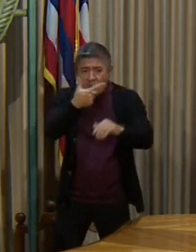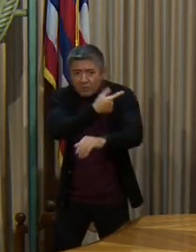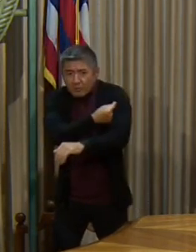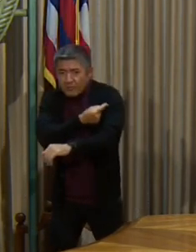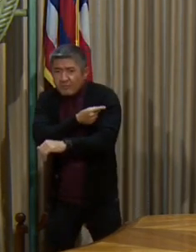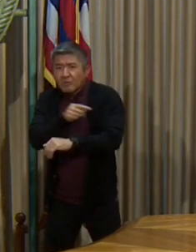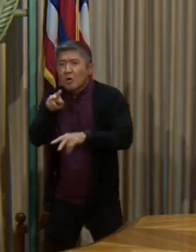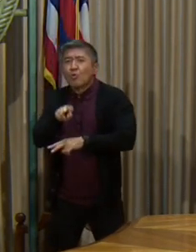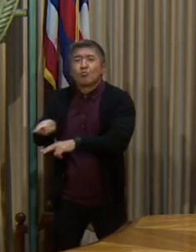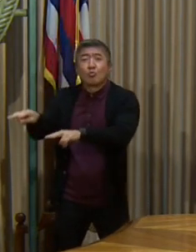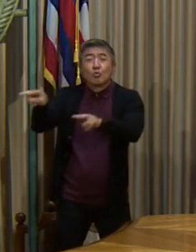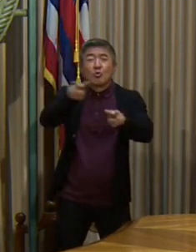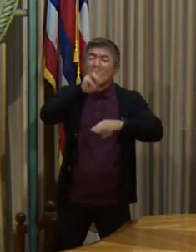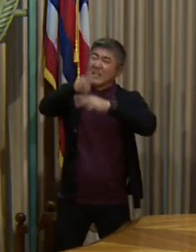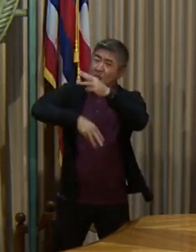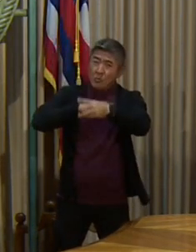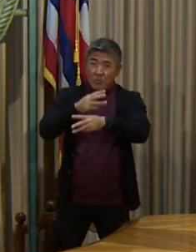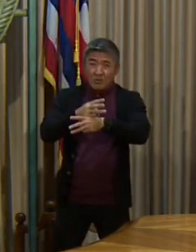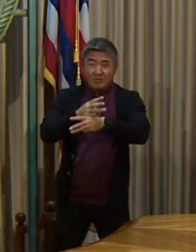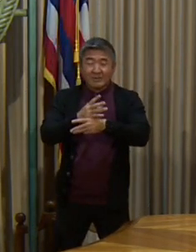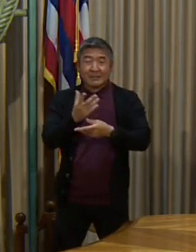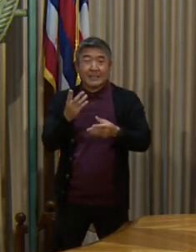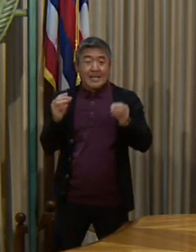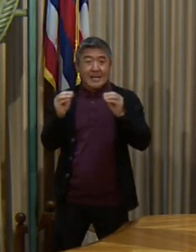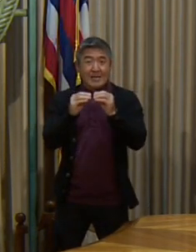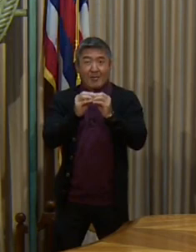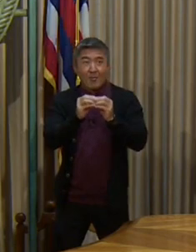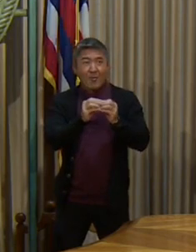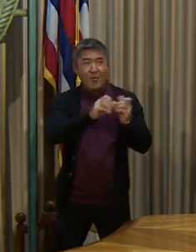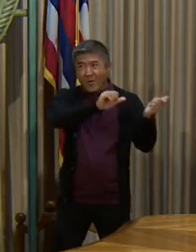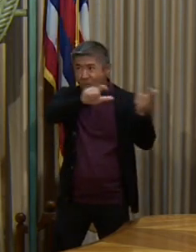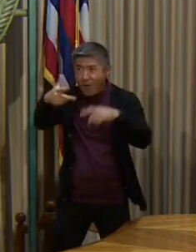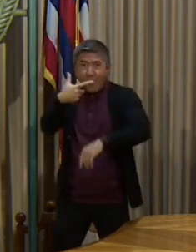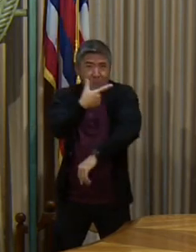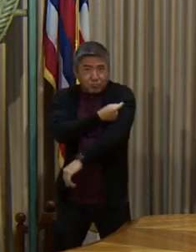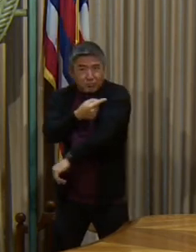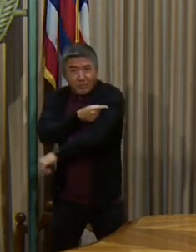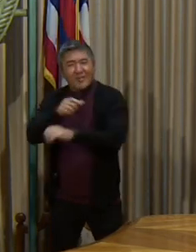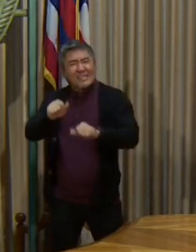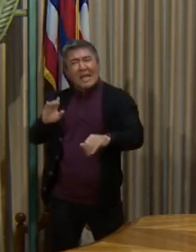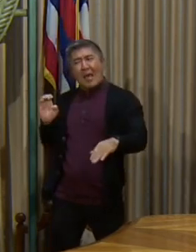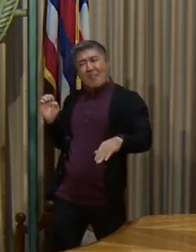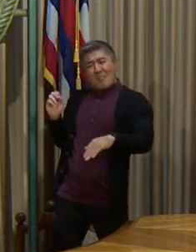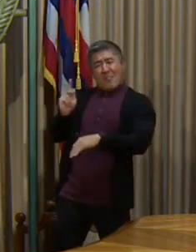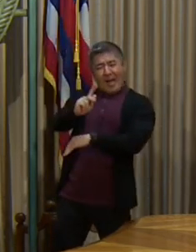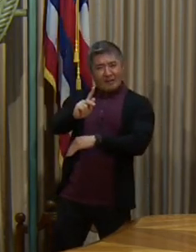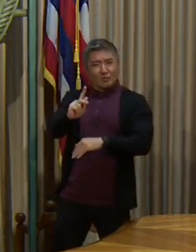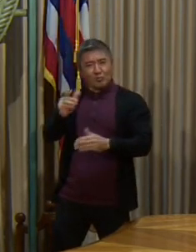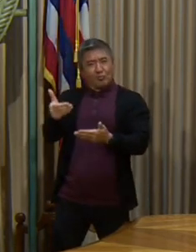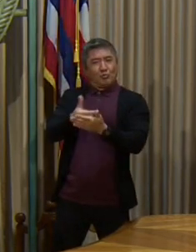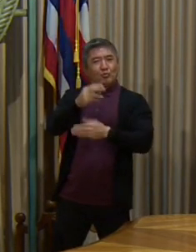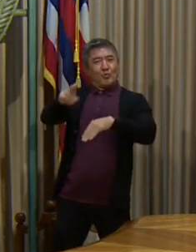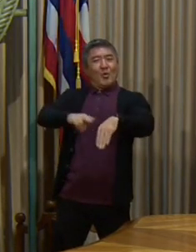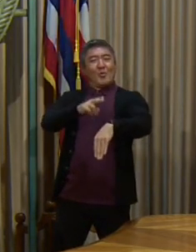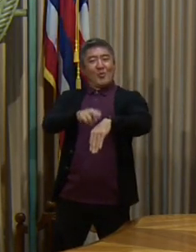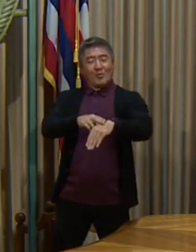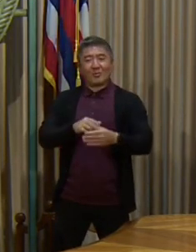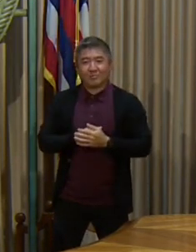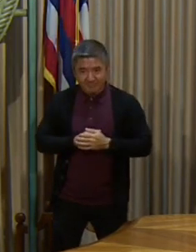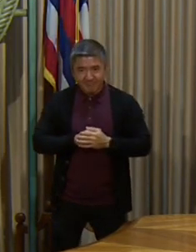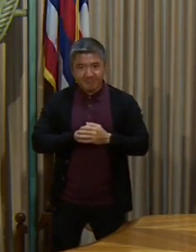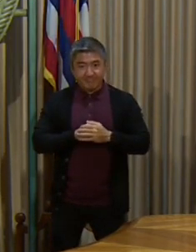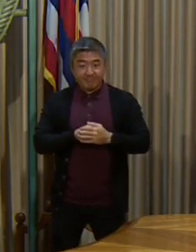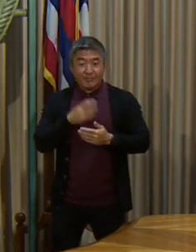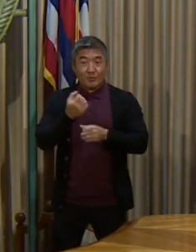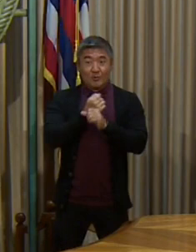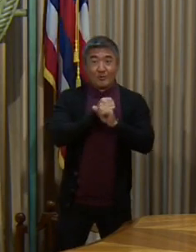The sooner we move to herd immunity, the sooner we can get to the new accepted norm. And my hope is that we sunset the Safe Travel's